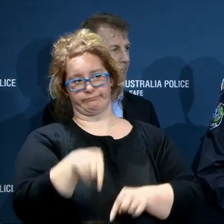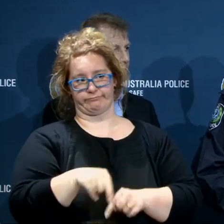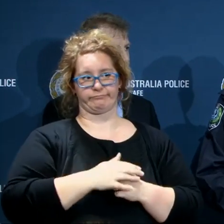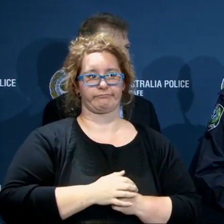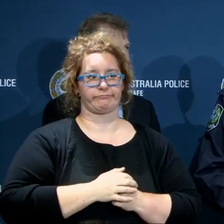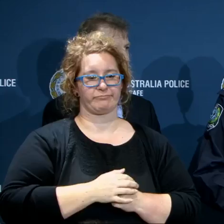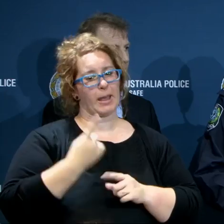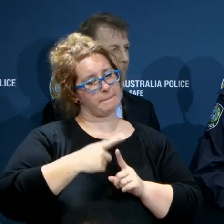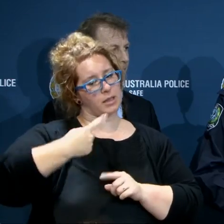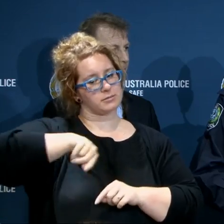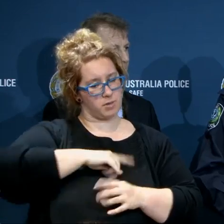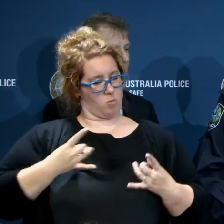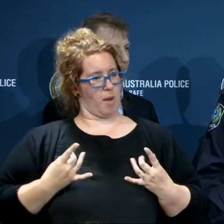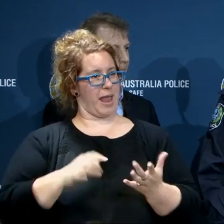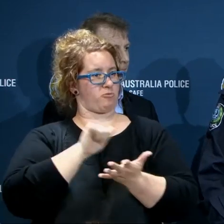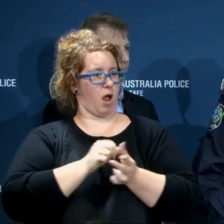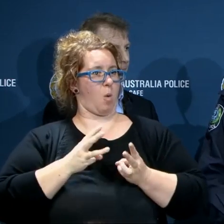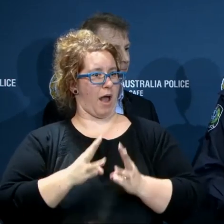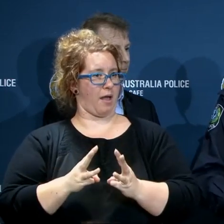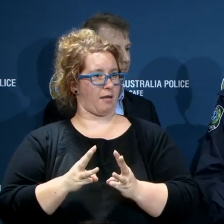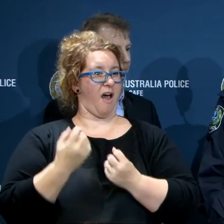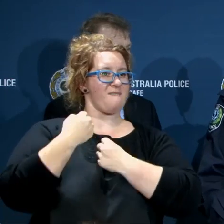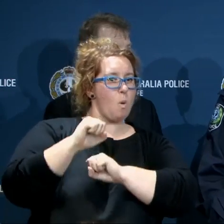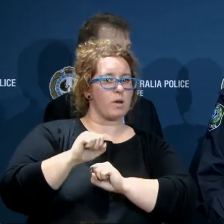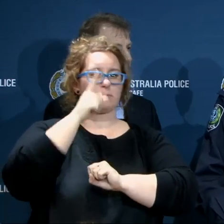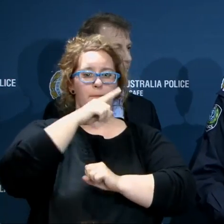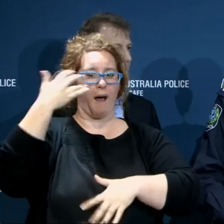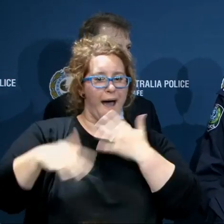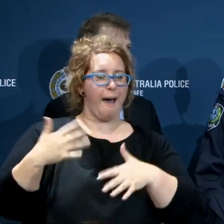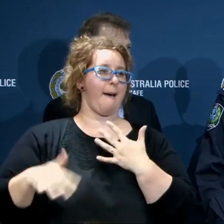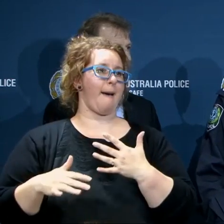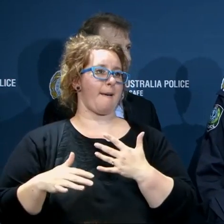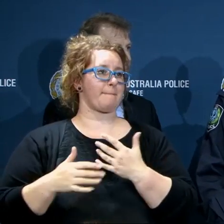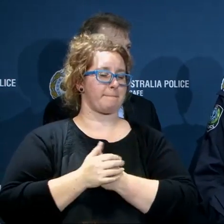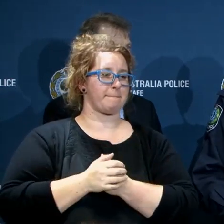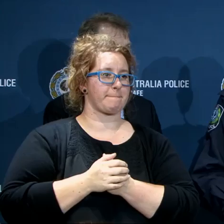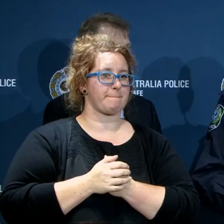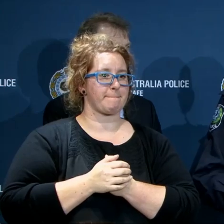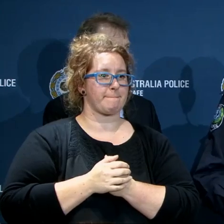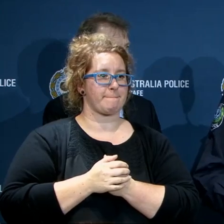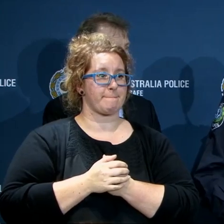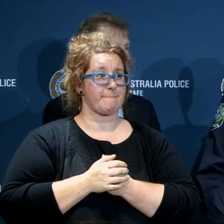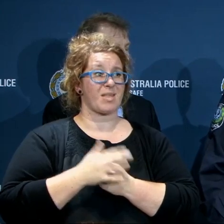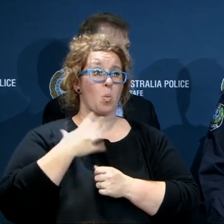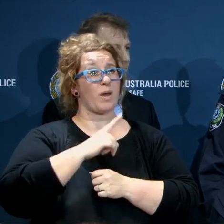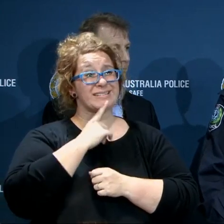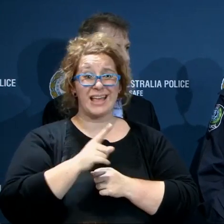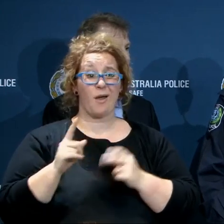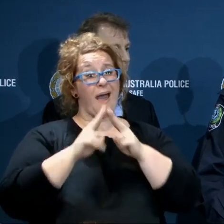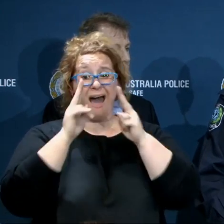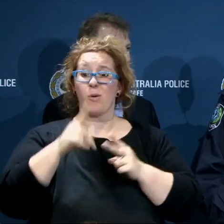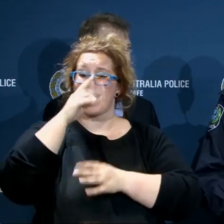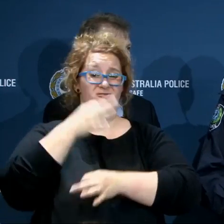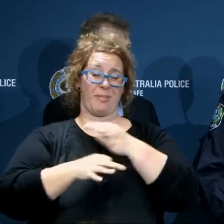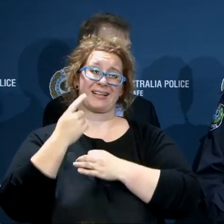for this and avoid the risk of injury or harm. And we do stress to people that property can be replaced, lives